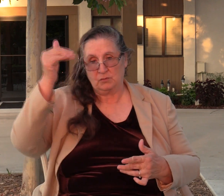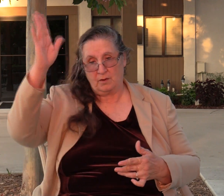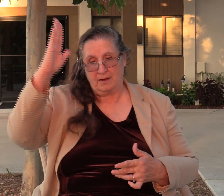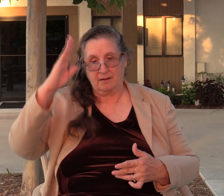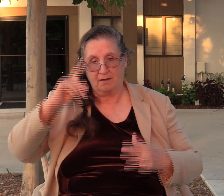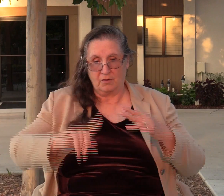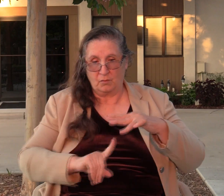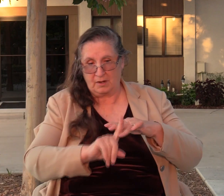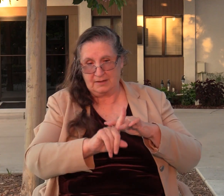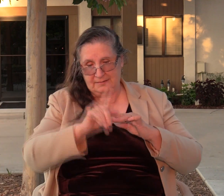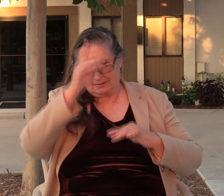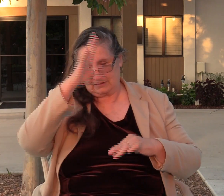was to lead the people.